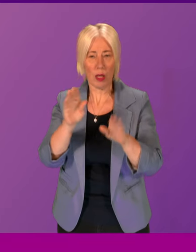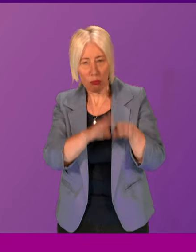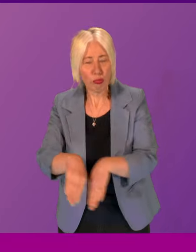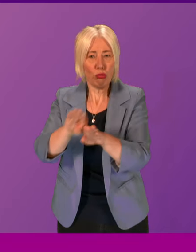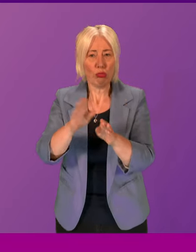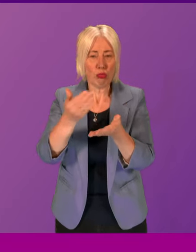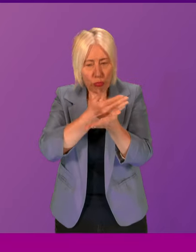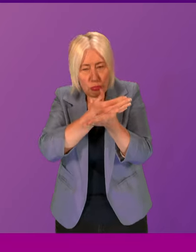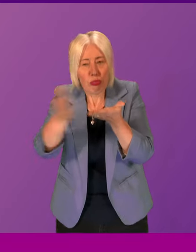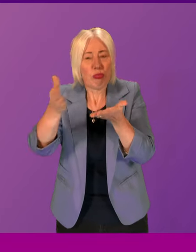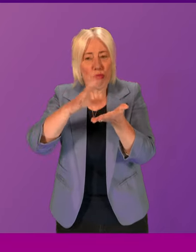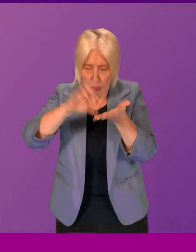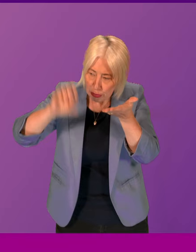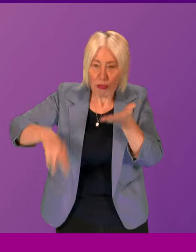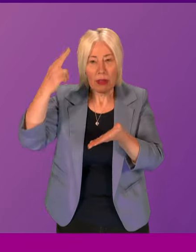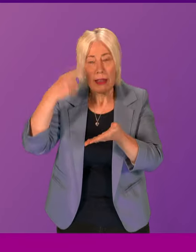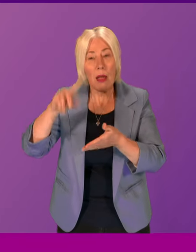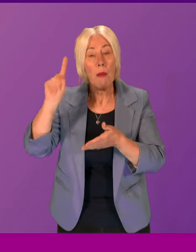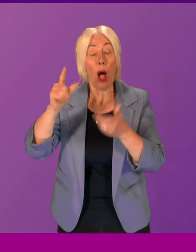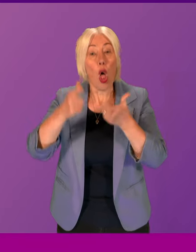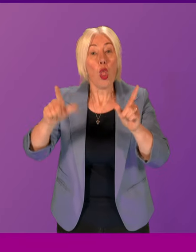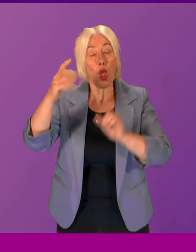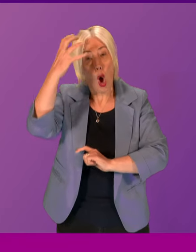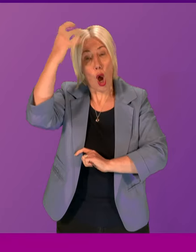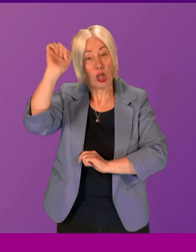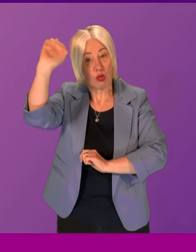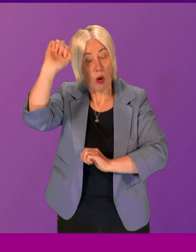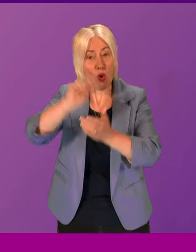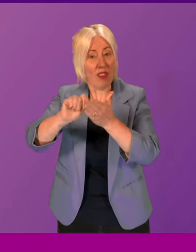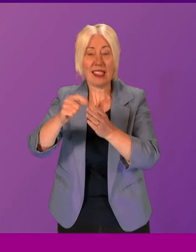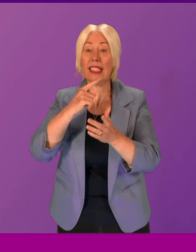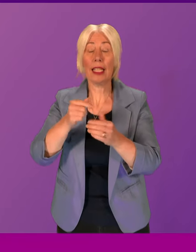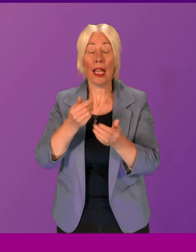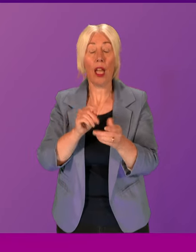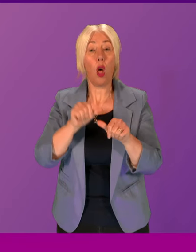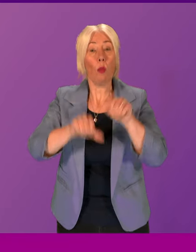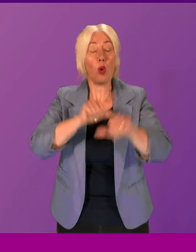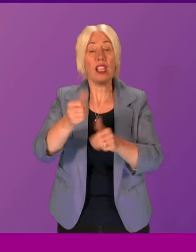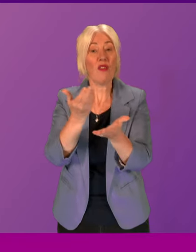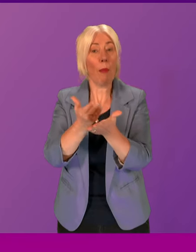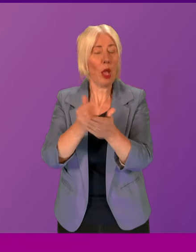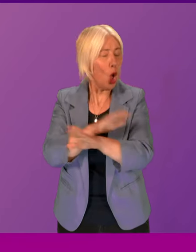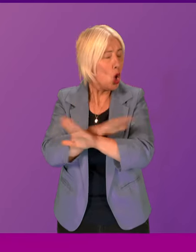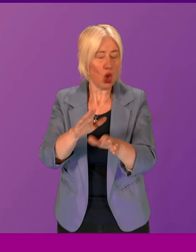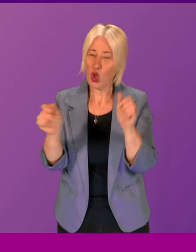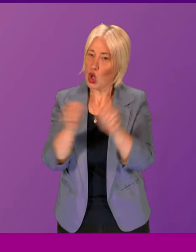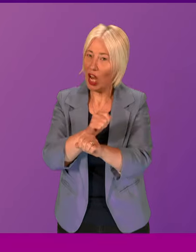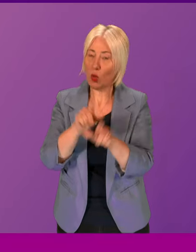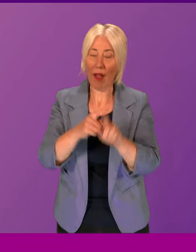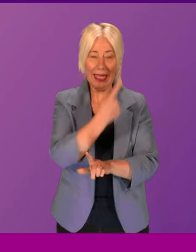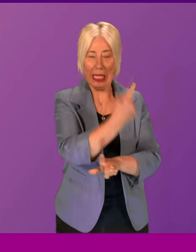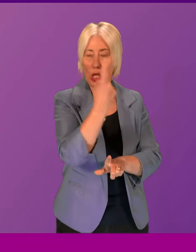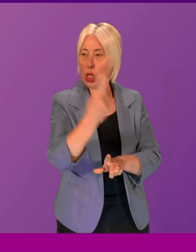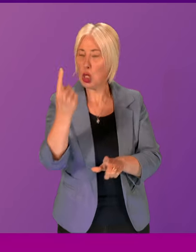but the Lord Advocate believes that the current process for appeals shouldn't change with each case being considered individually.